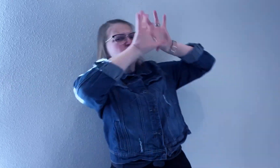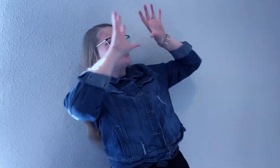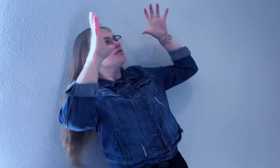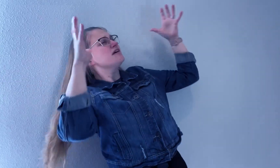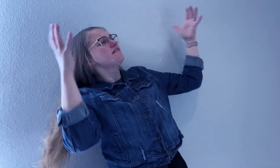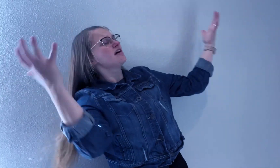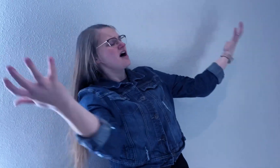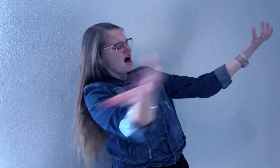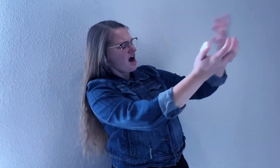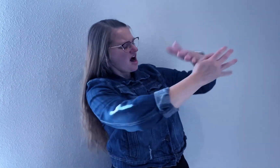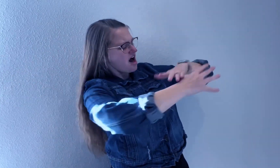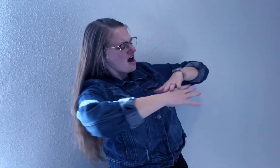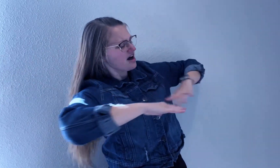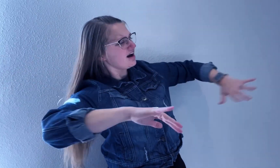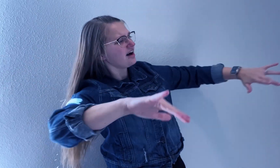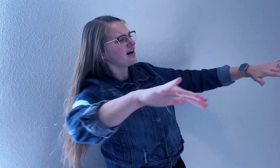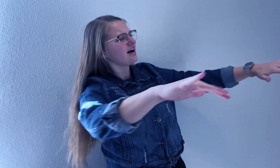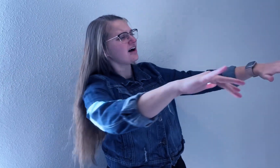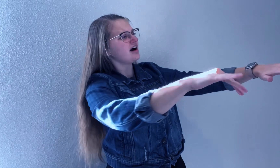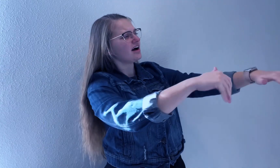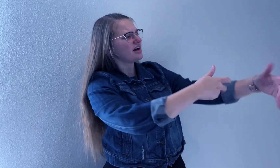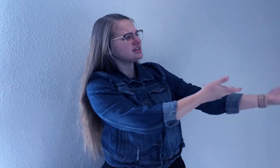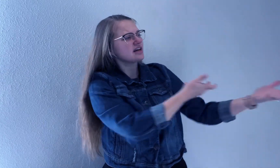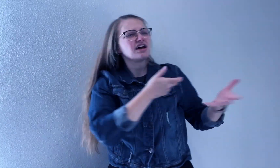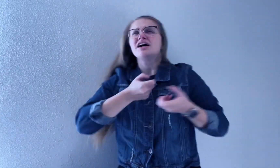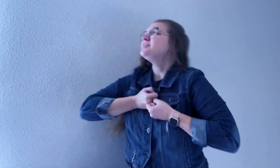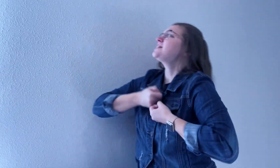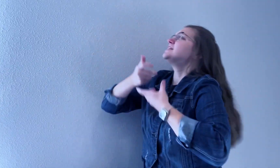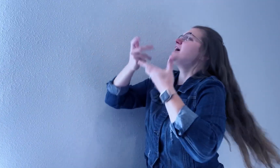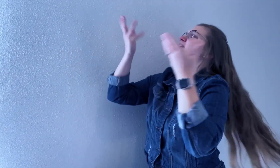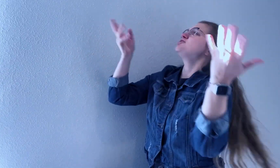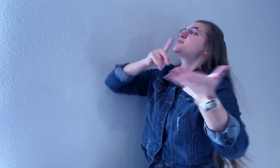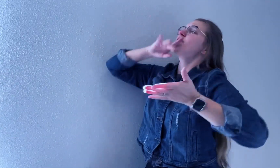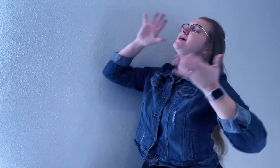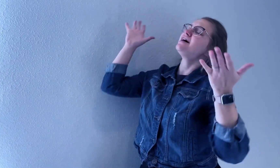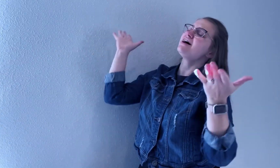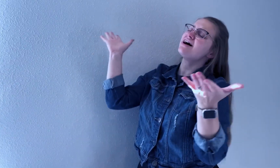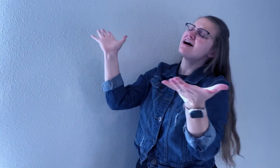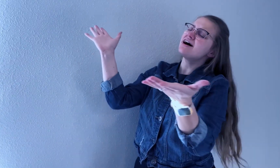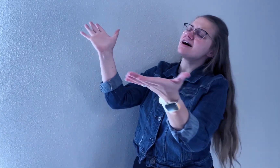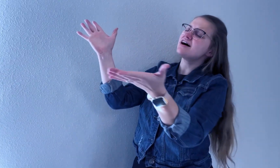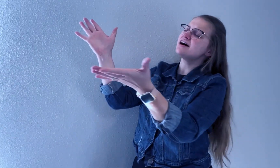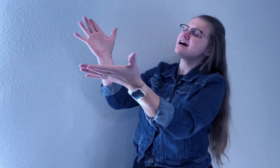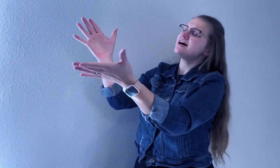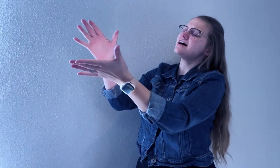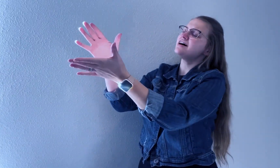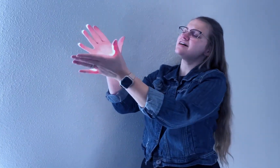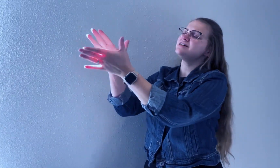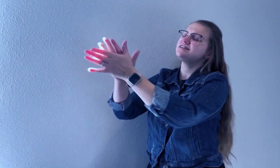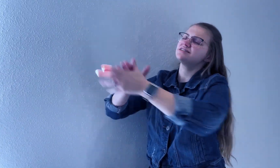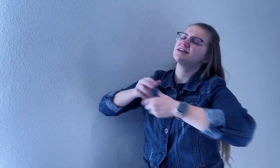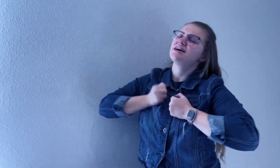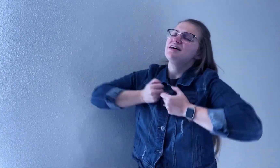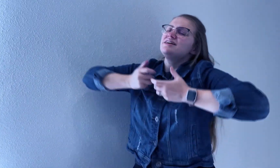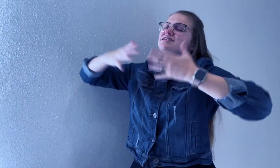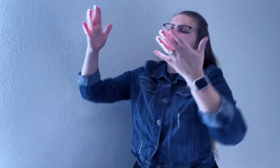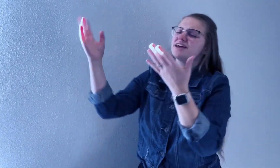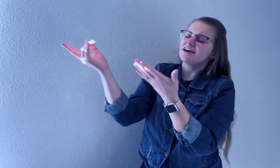universe declares your prize Singing